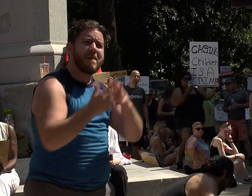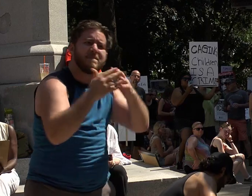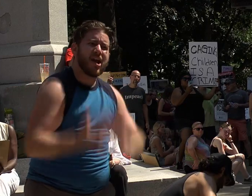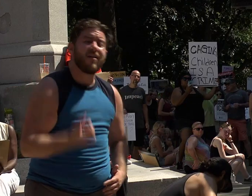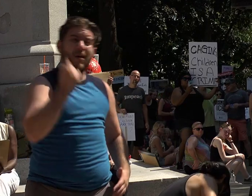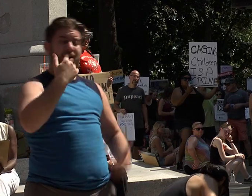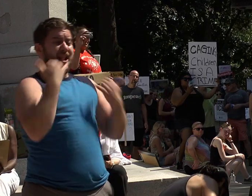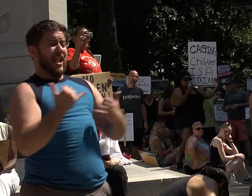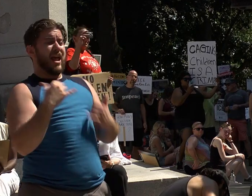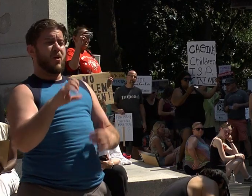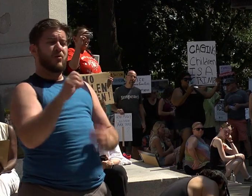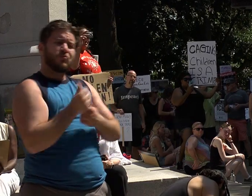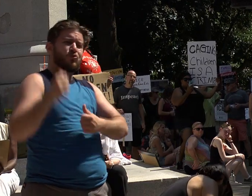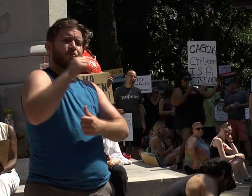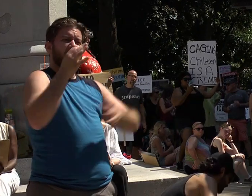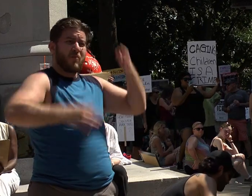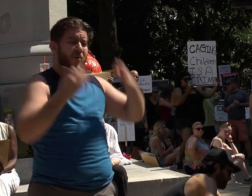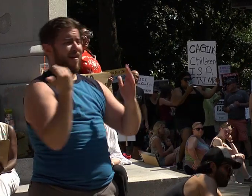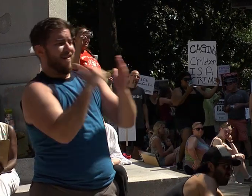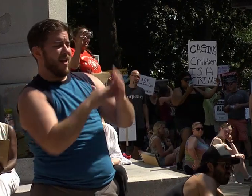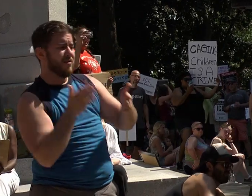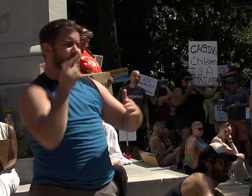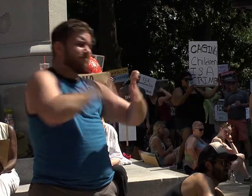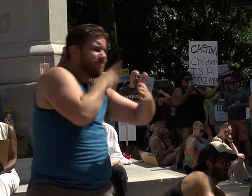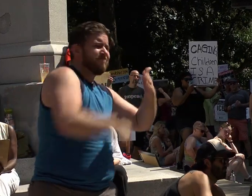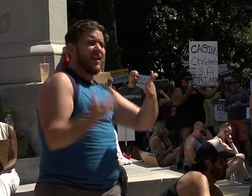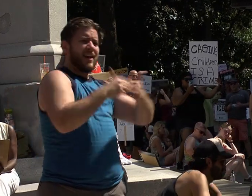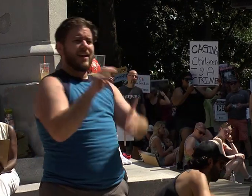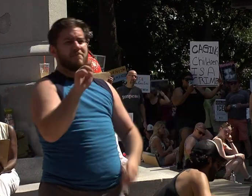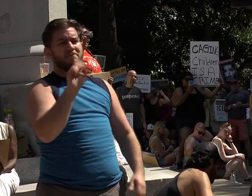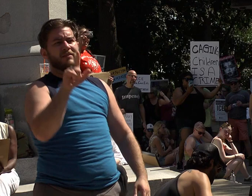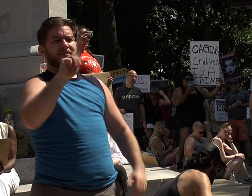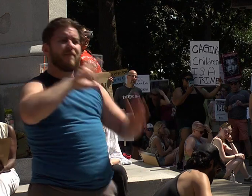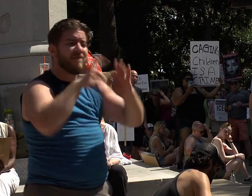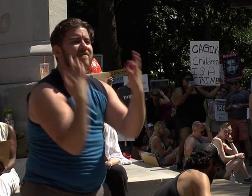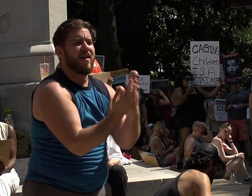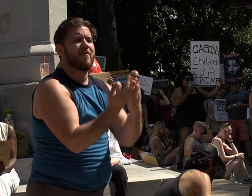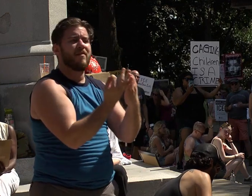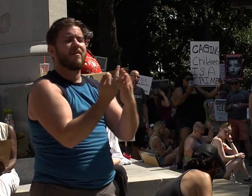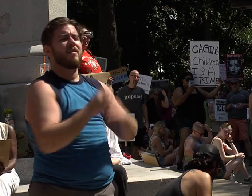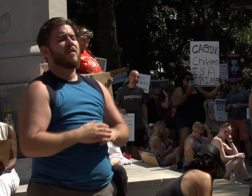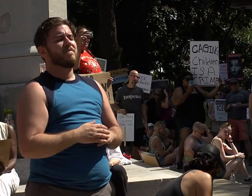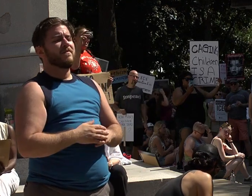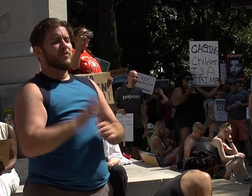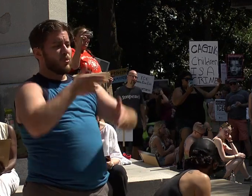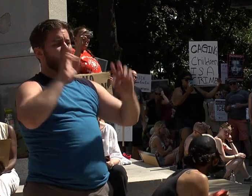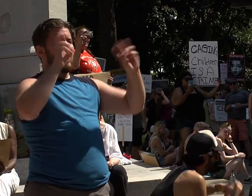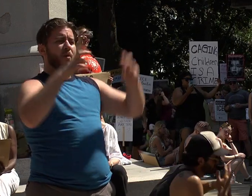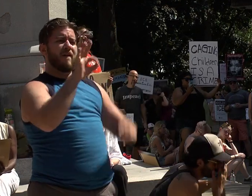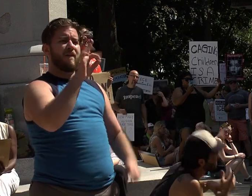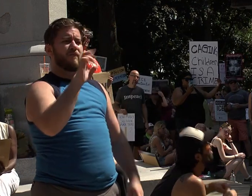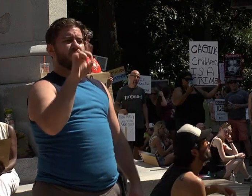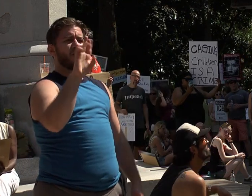the Trump administration is again discriminating against Muslim families as well. To quote our own beloved son, Frederick Douglass,